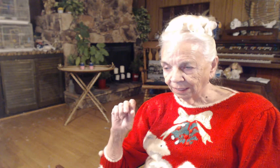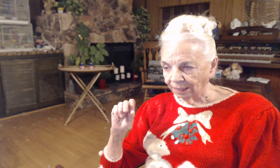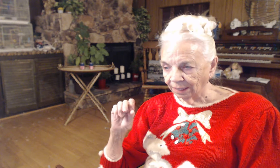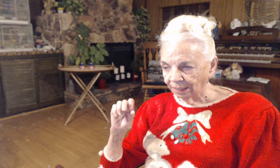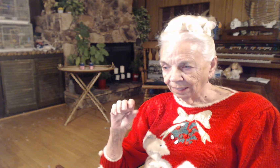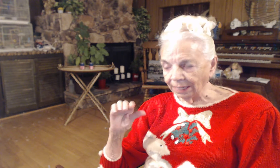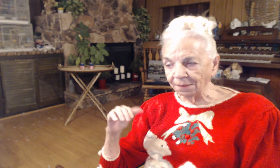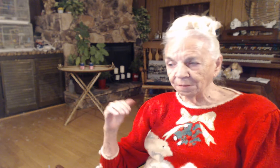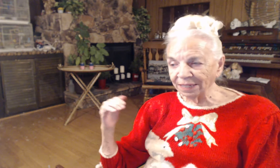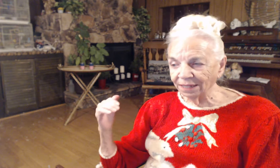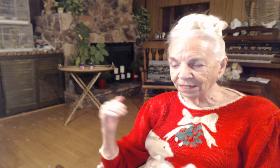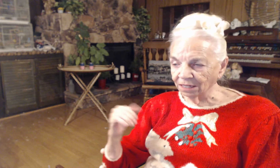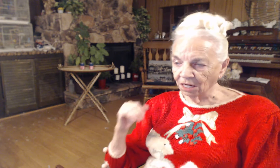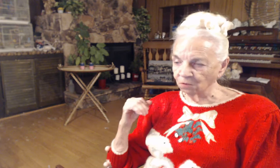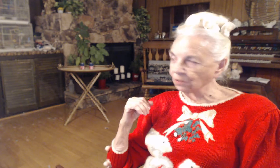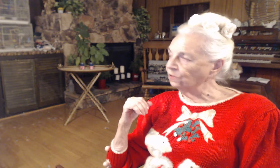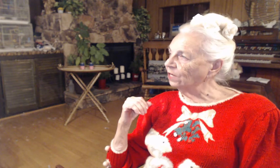In the beginning, God would say,